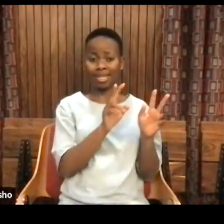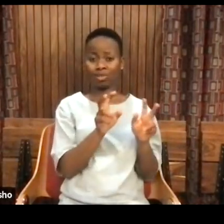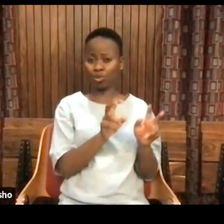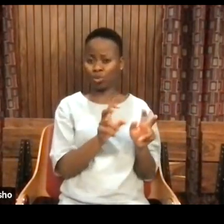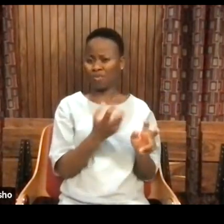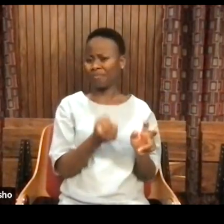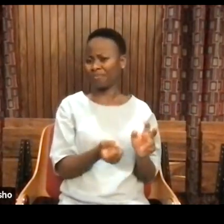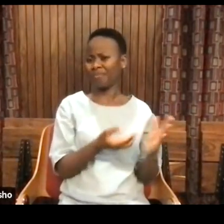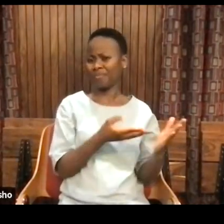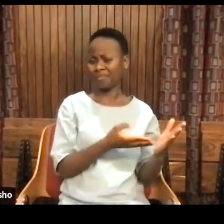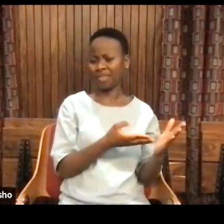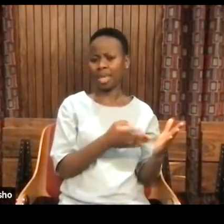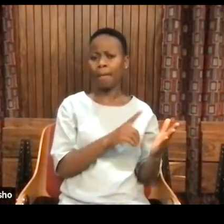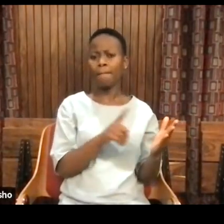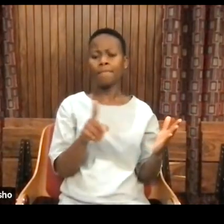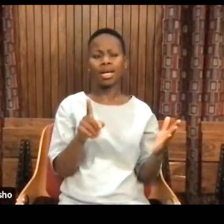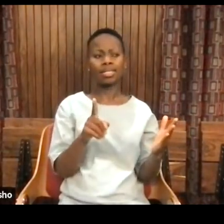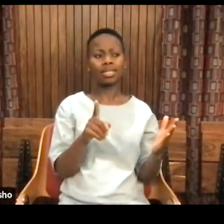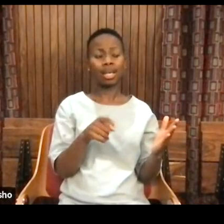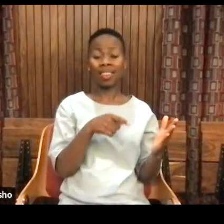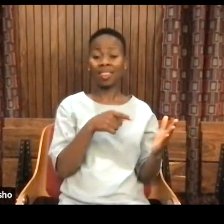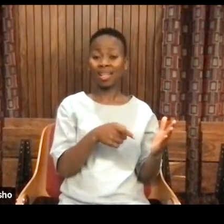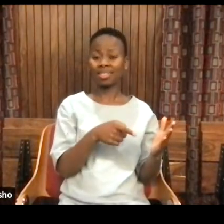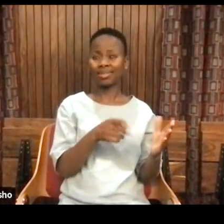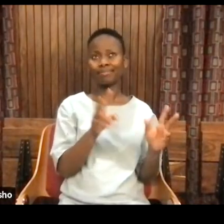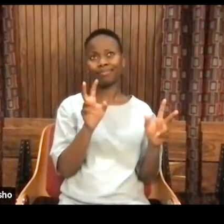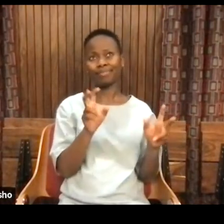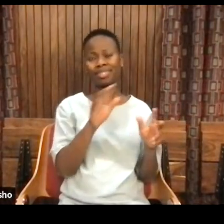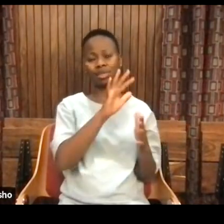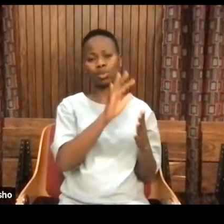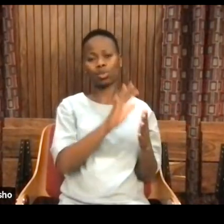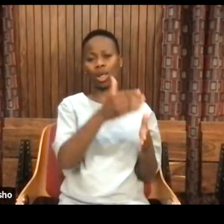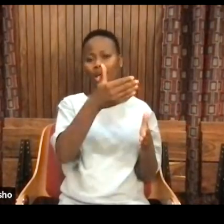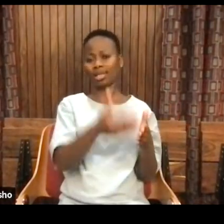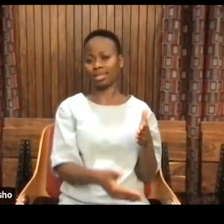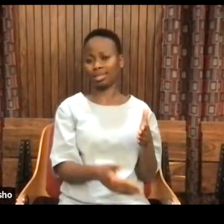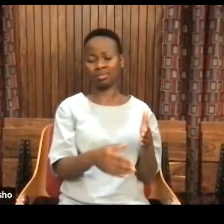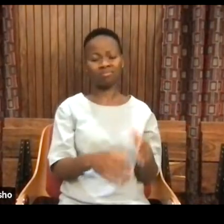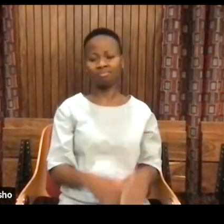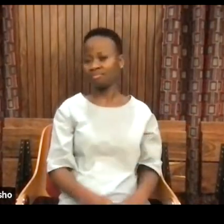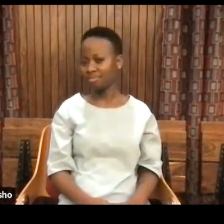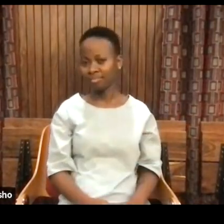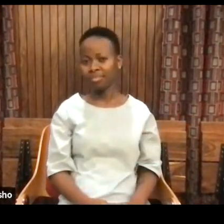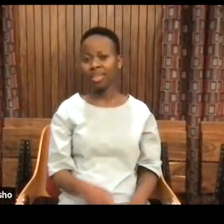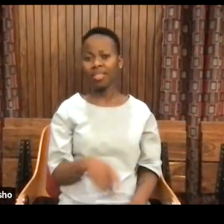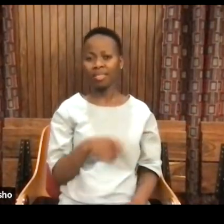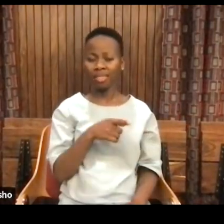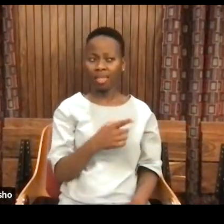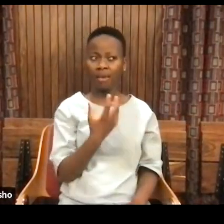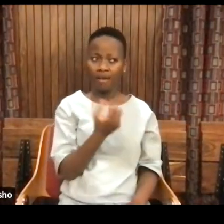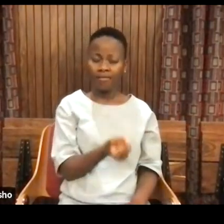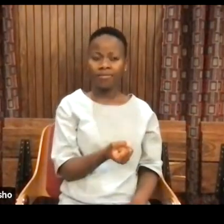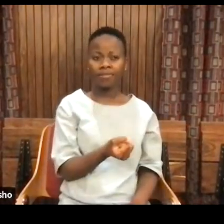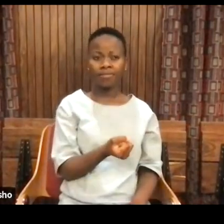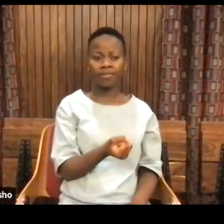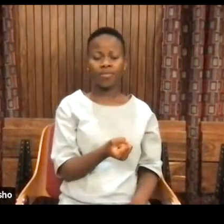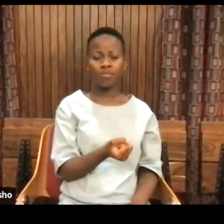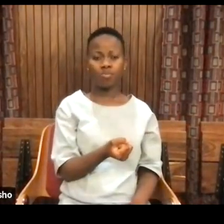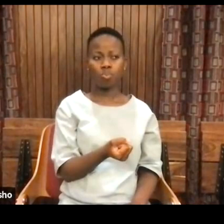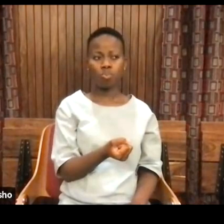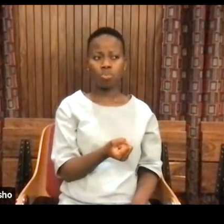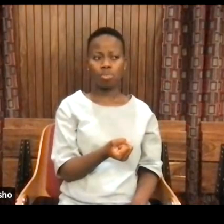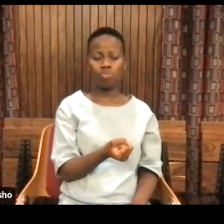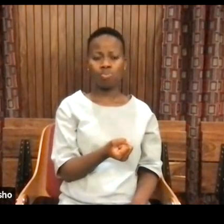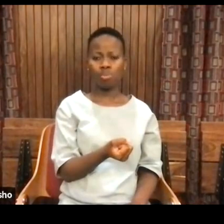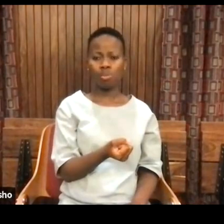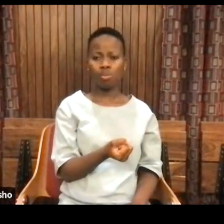ways, but I don't say that as they're the end of the story. But there are conditions themselves that enable